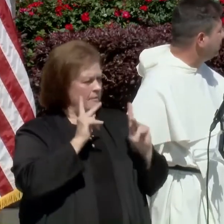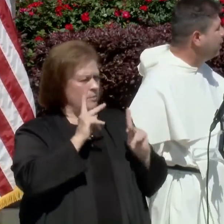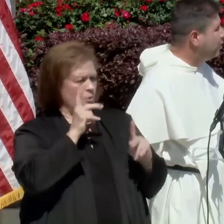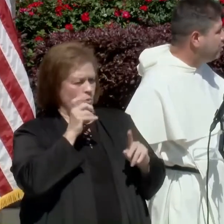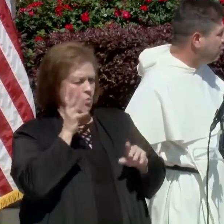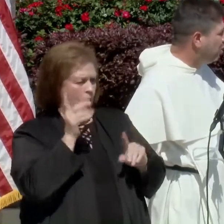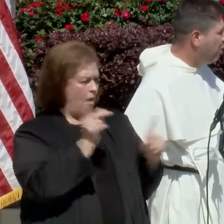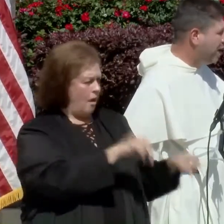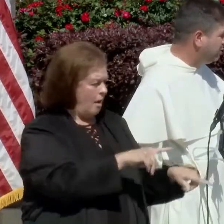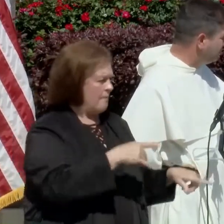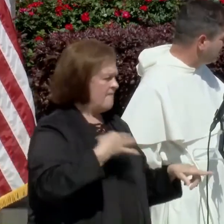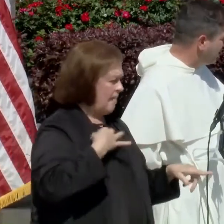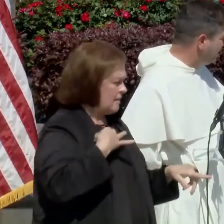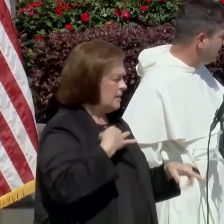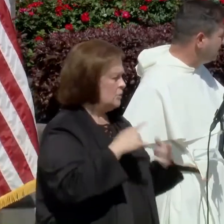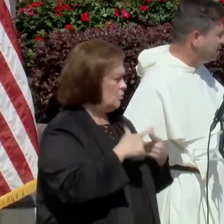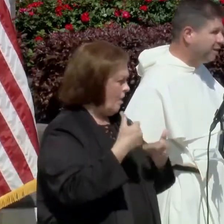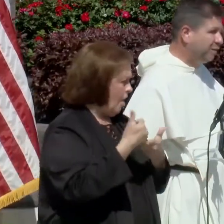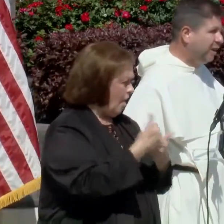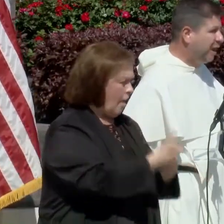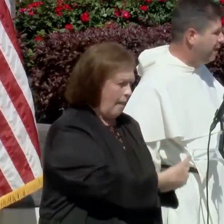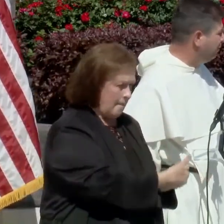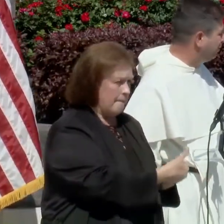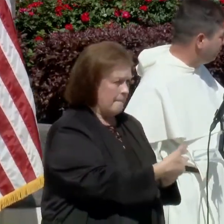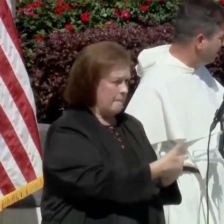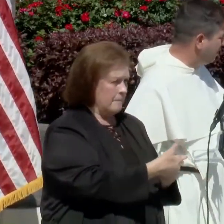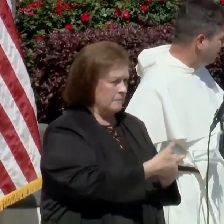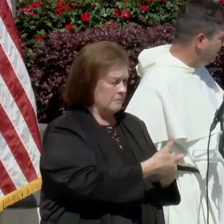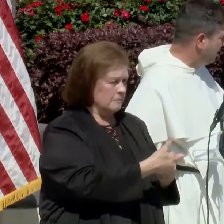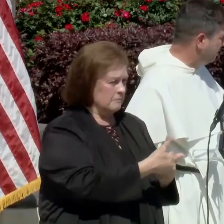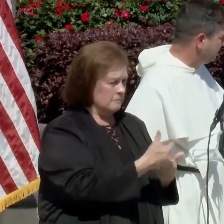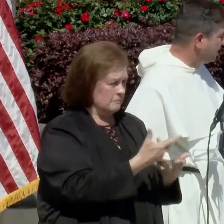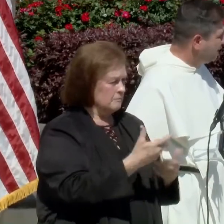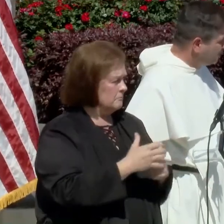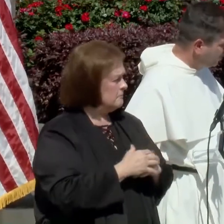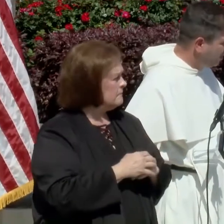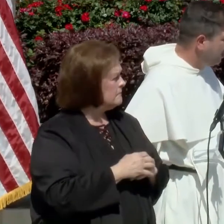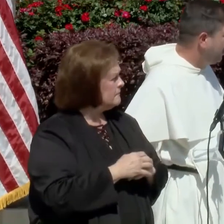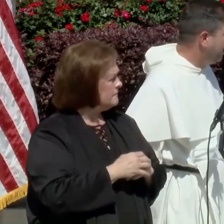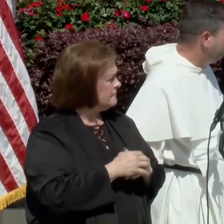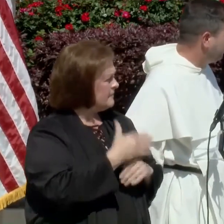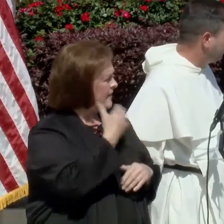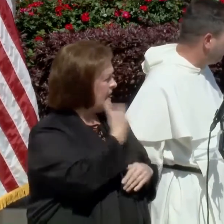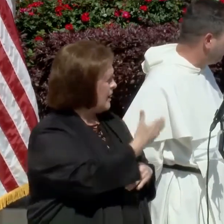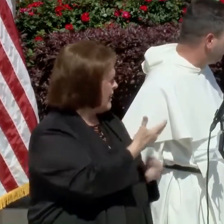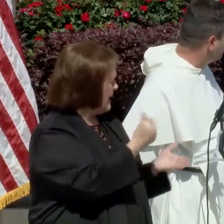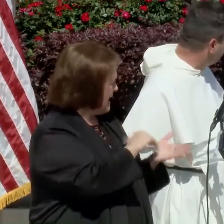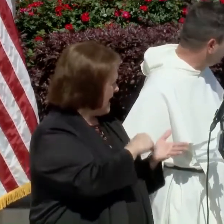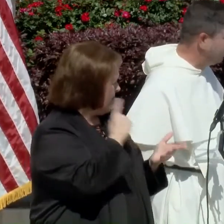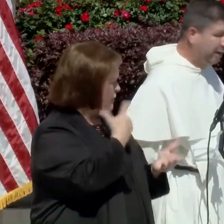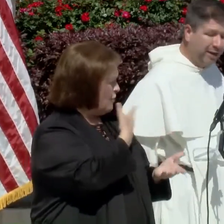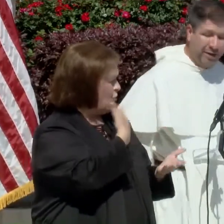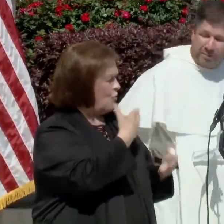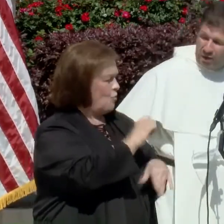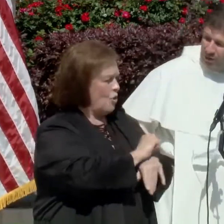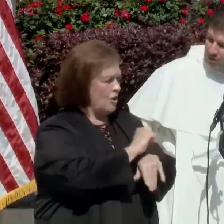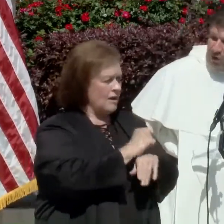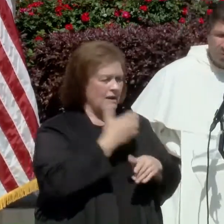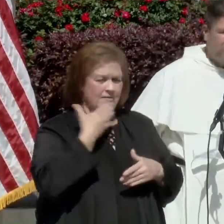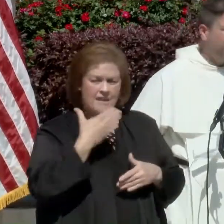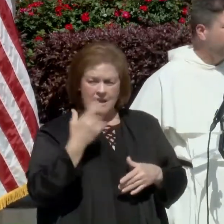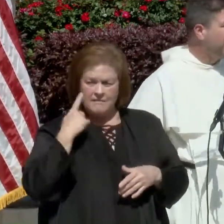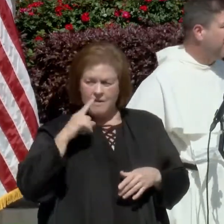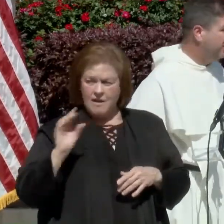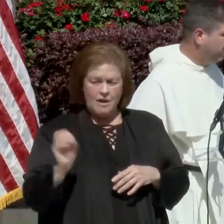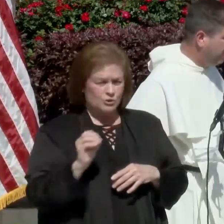volunteers to go into the translations and to be able to welcome everybody. So thank you again for your good work. Thank you to the Health Department,